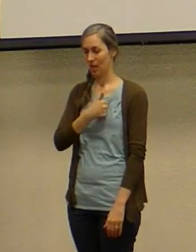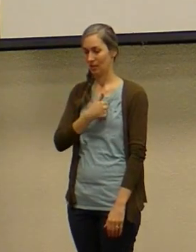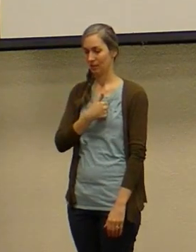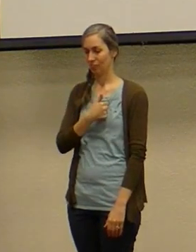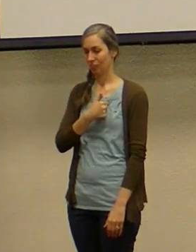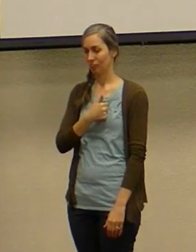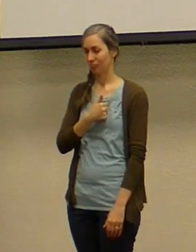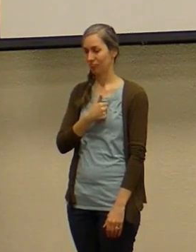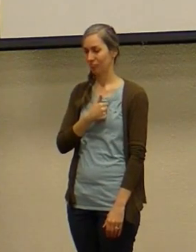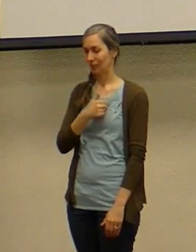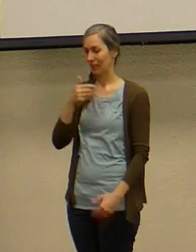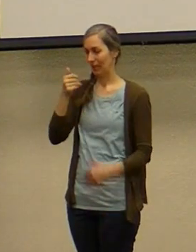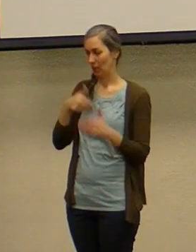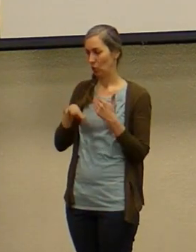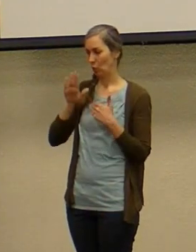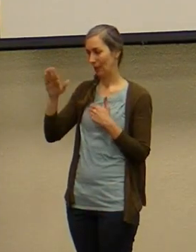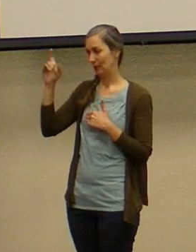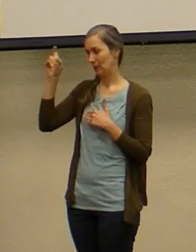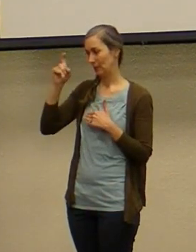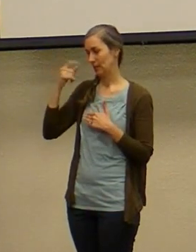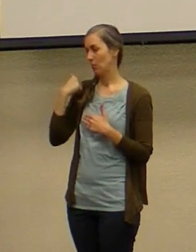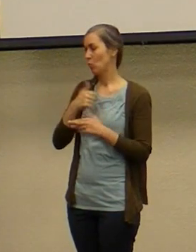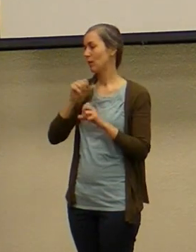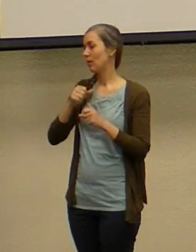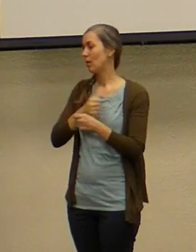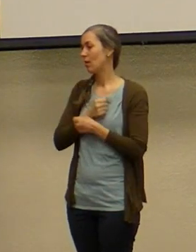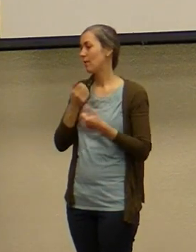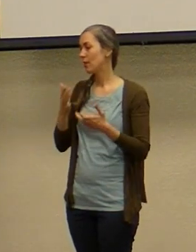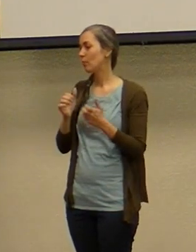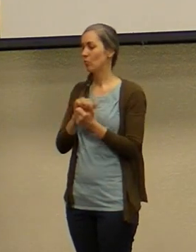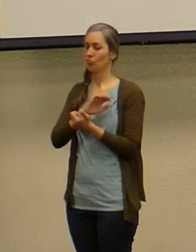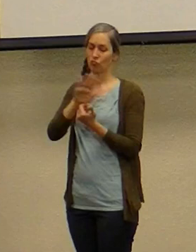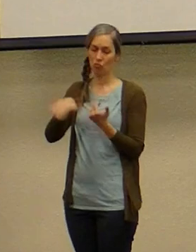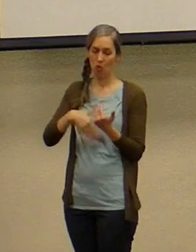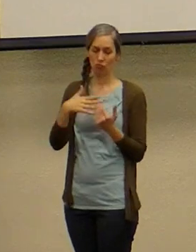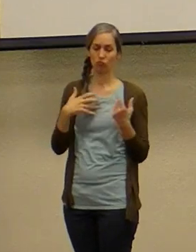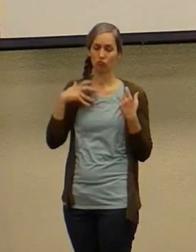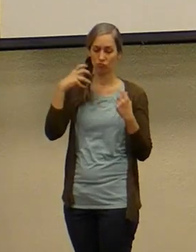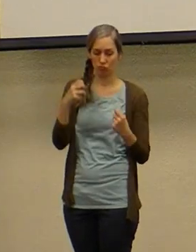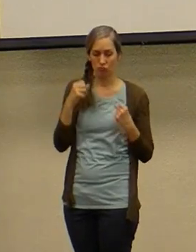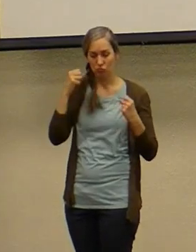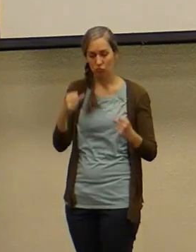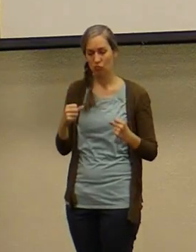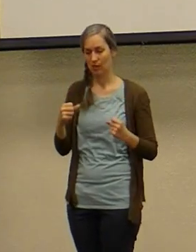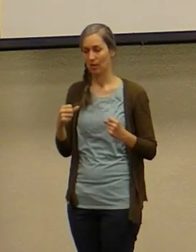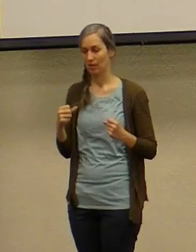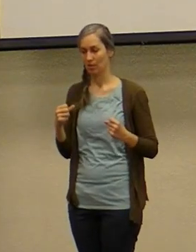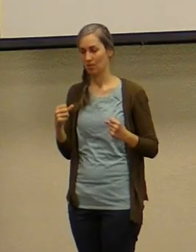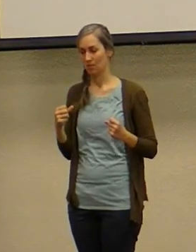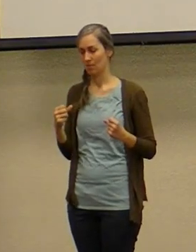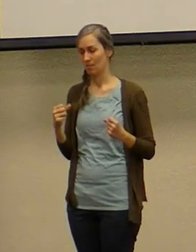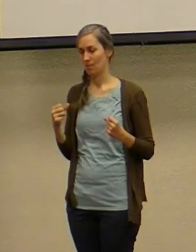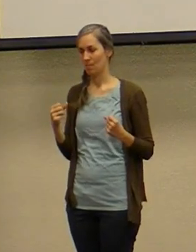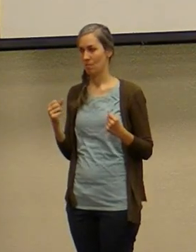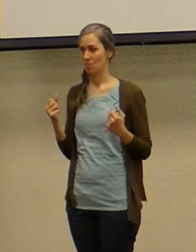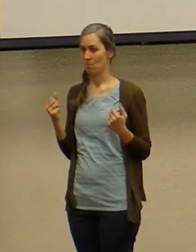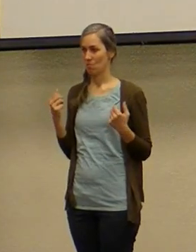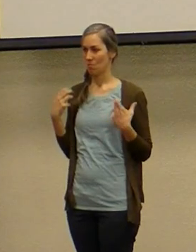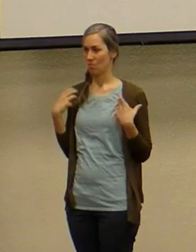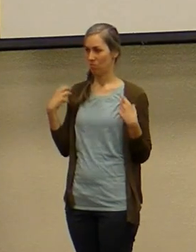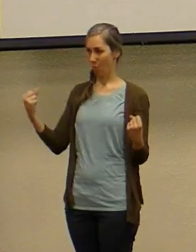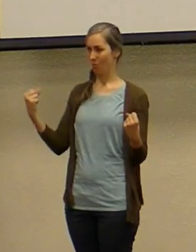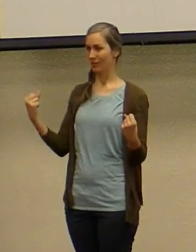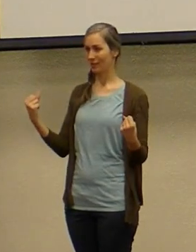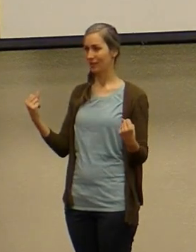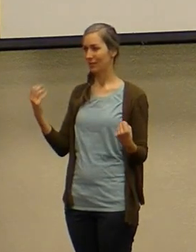wisdom and we're able to love him with all of our strength all of our power and our boldness because Jesus marches ahead